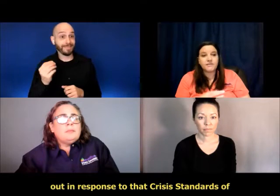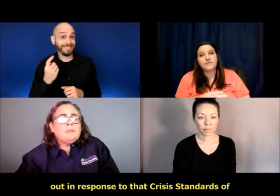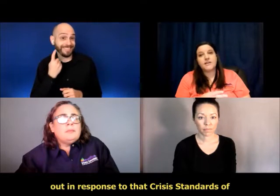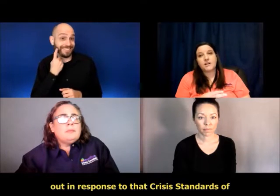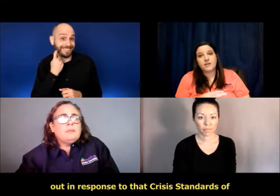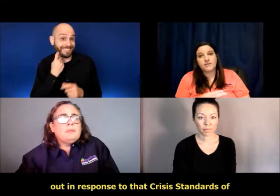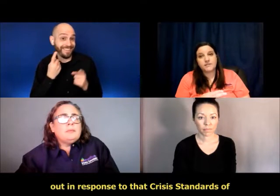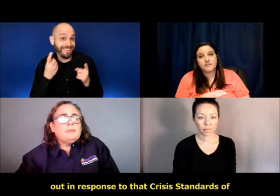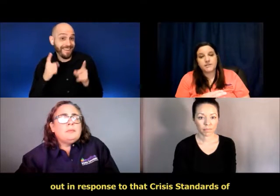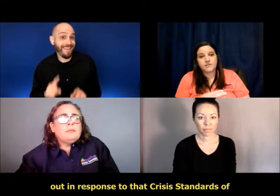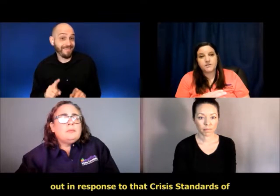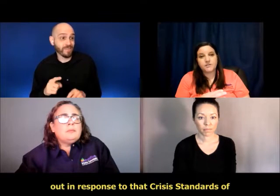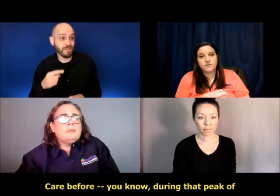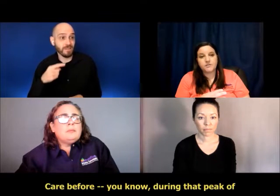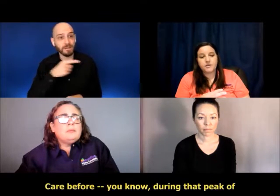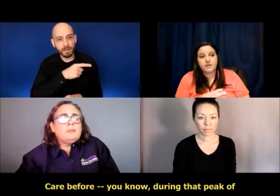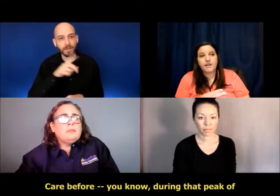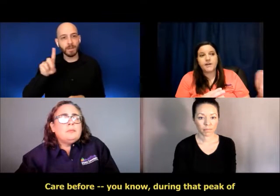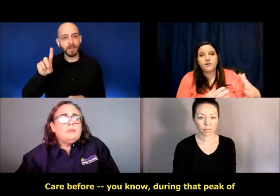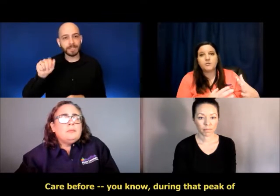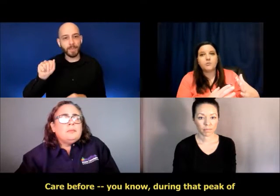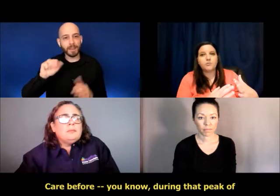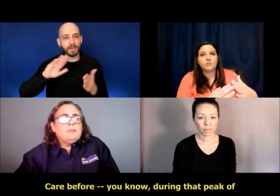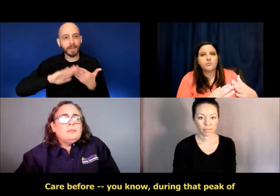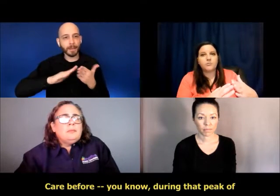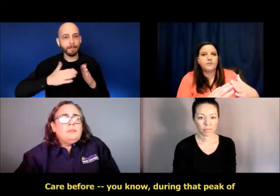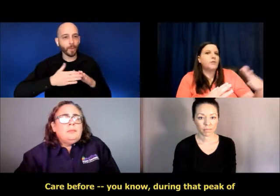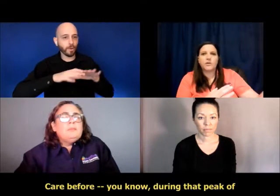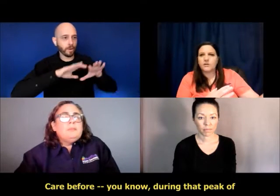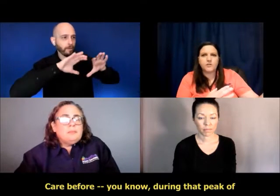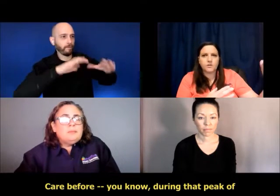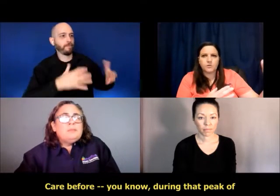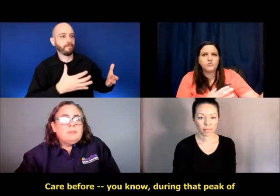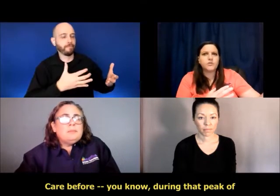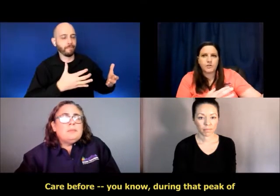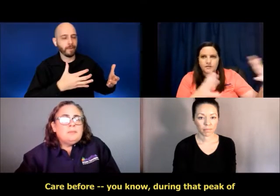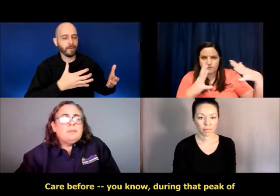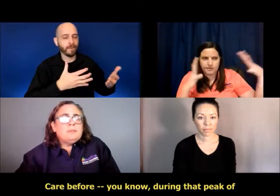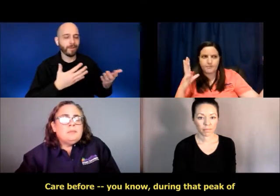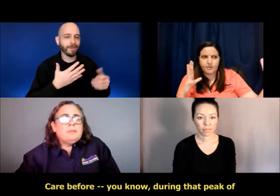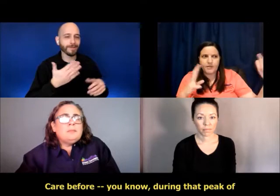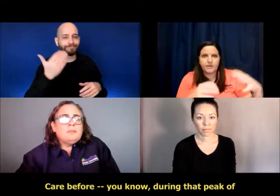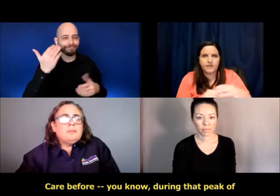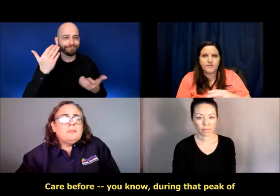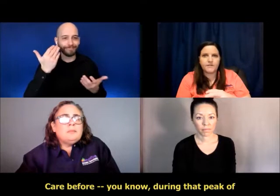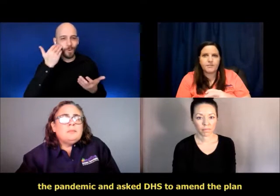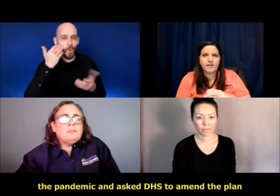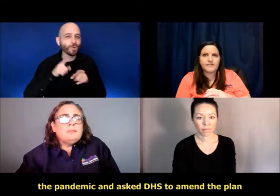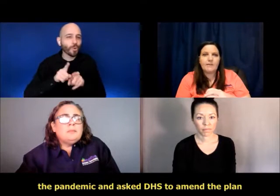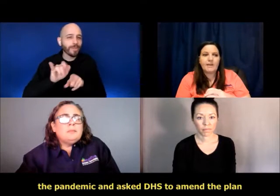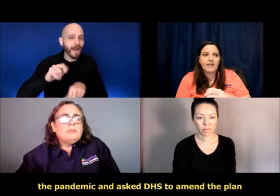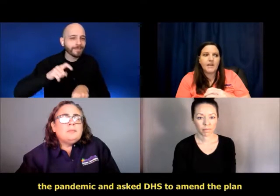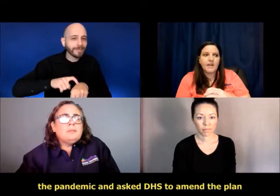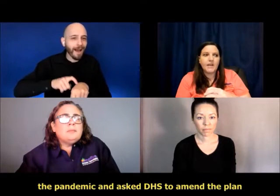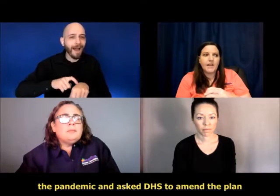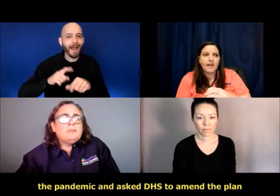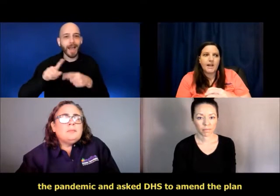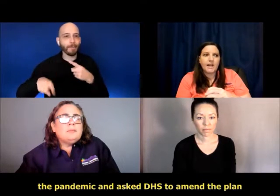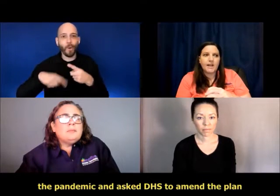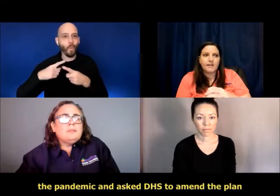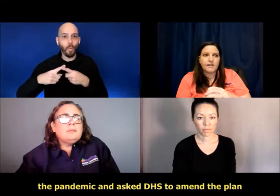response to that crisis standards of, uh, care before, you know, during that peak of the pandemic